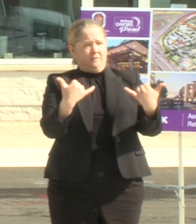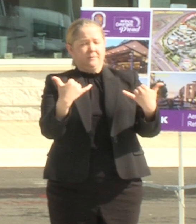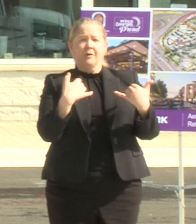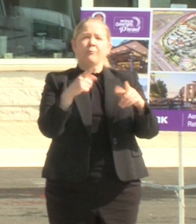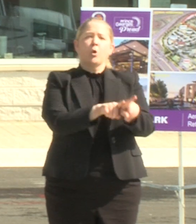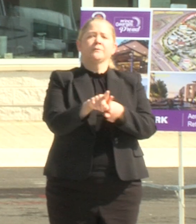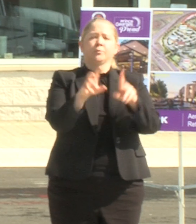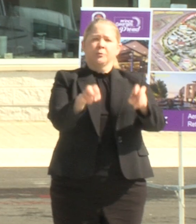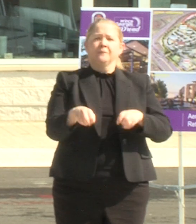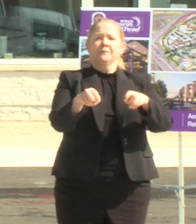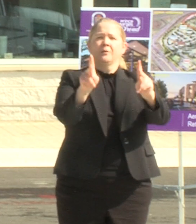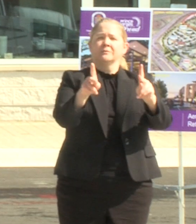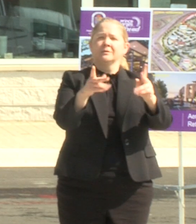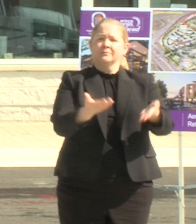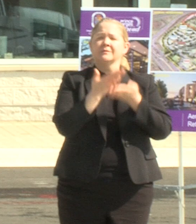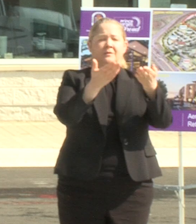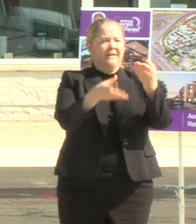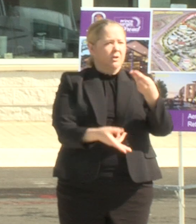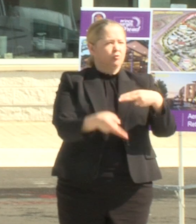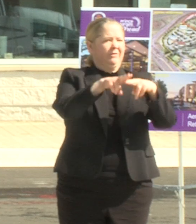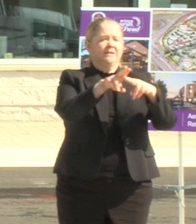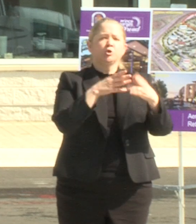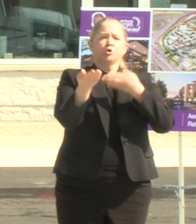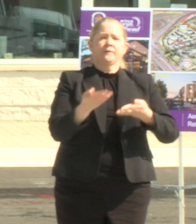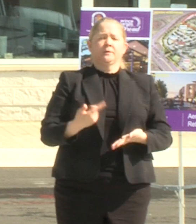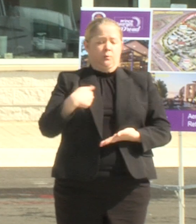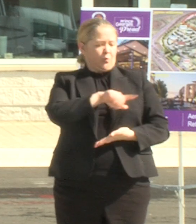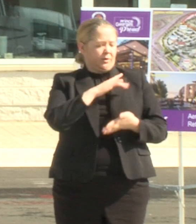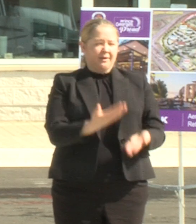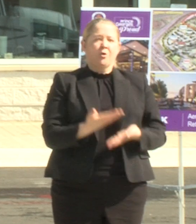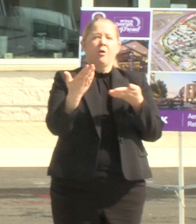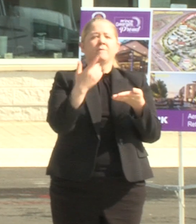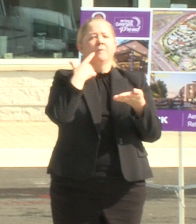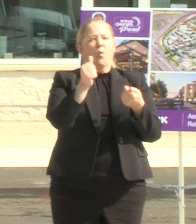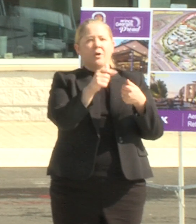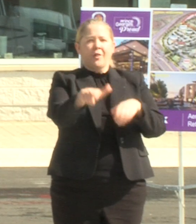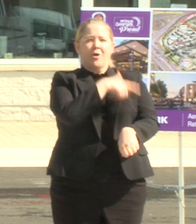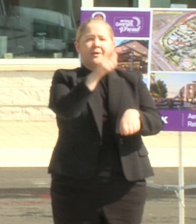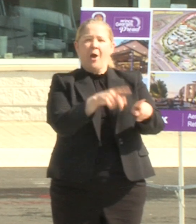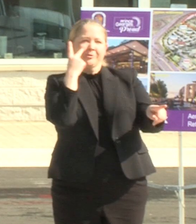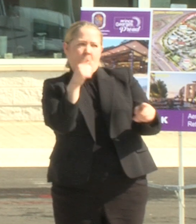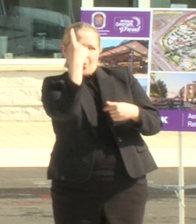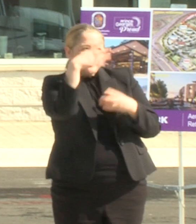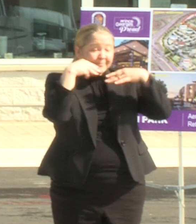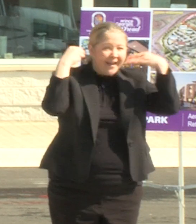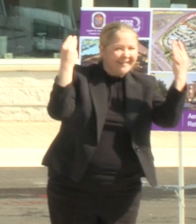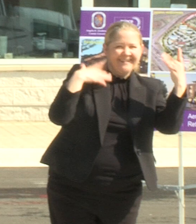provide the opportunity to increase the services we offer all Prince Georgians over the long term now I saw a smile there